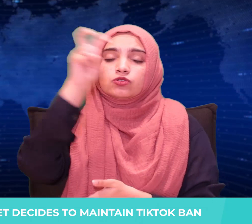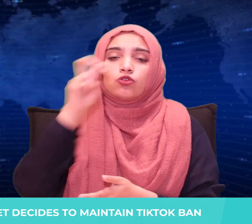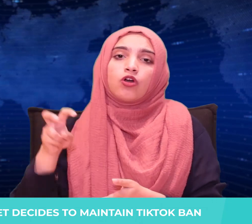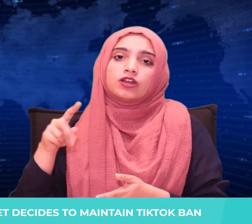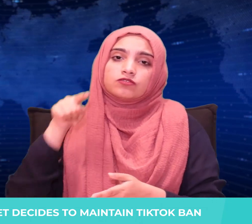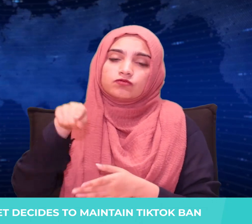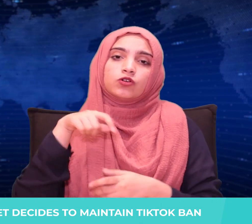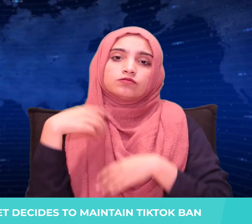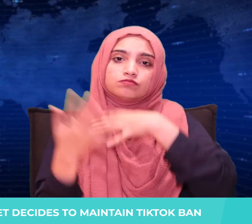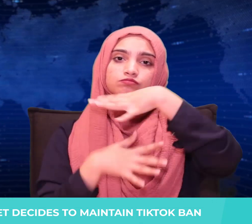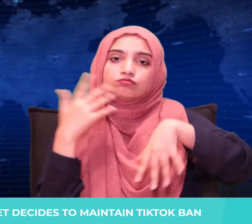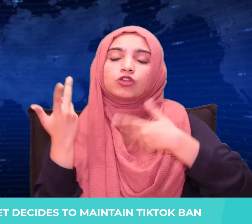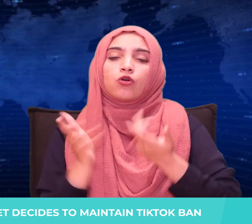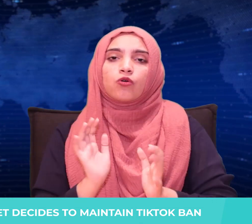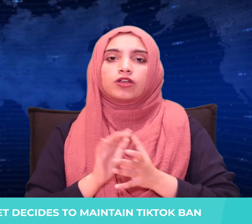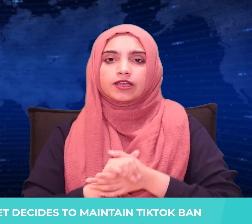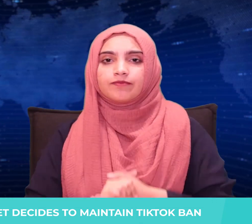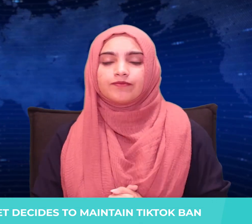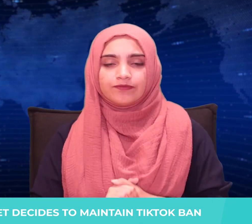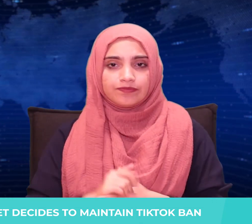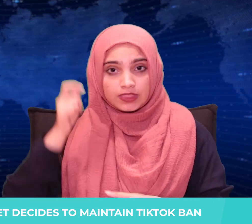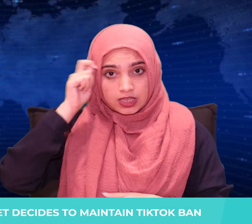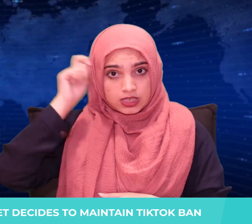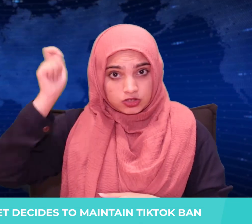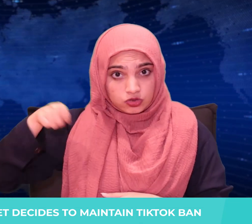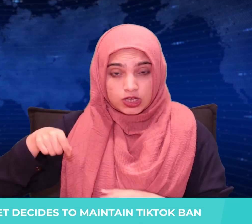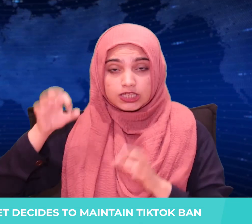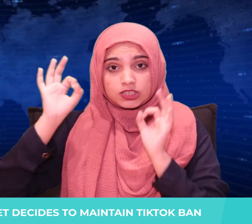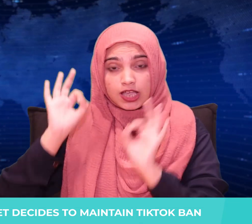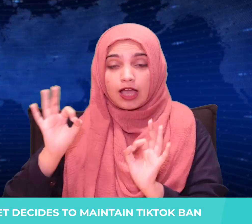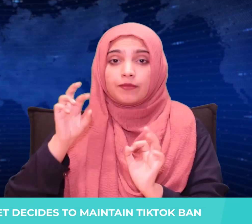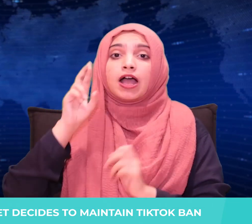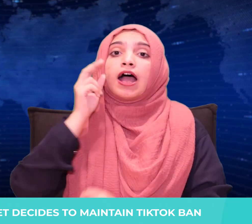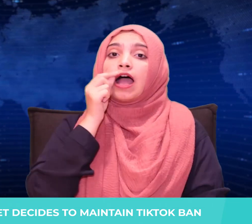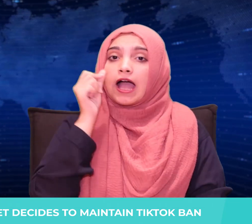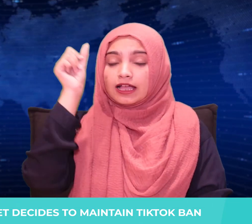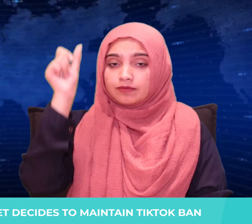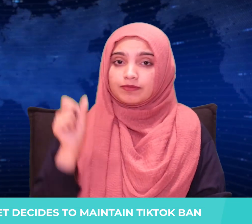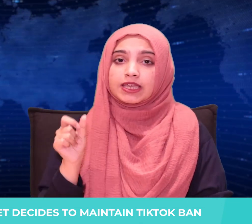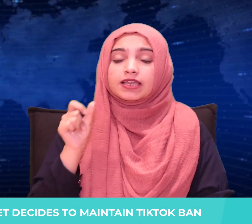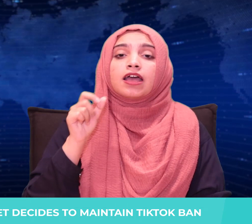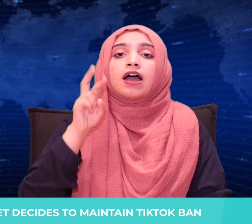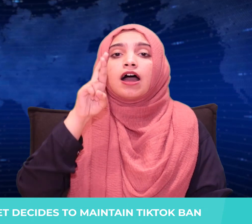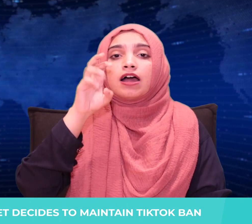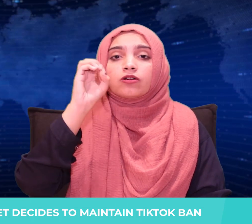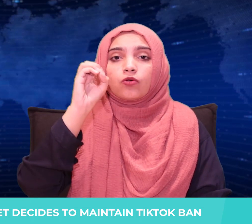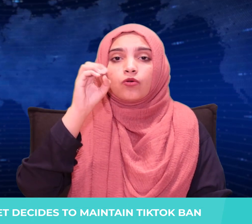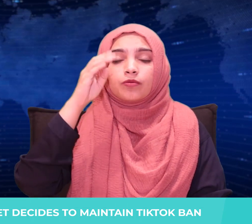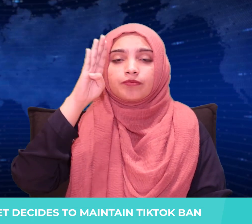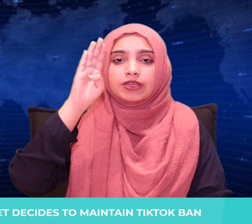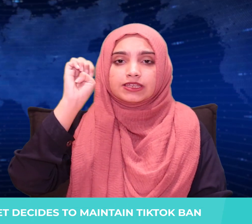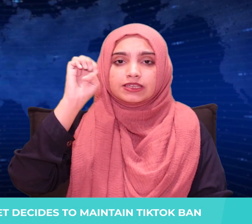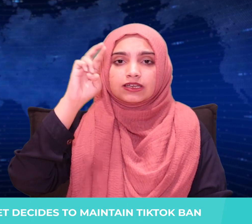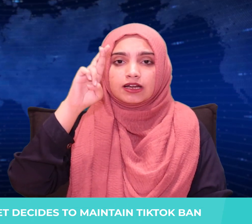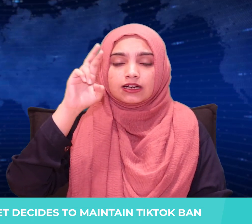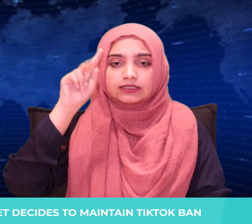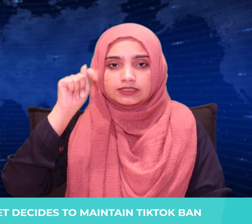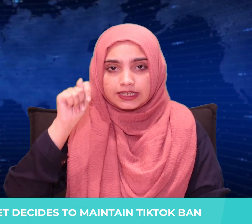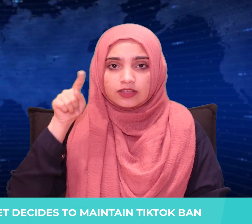In the judgment, District Judge Robert Lasnik at the District Court for the Western District of